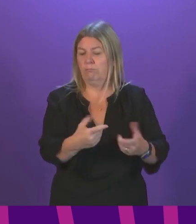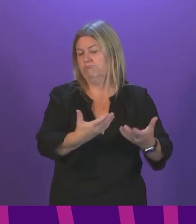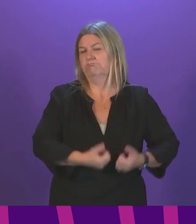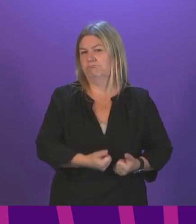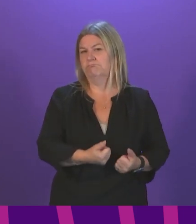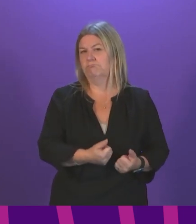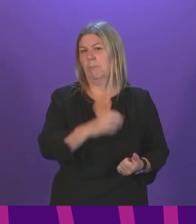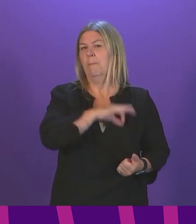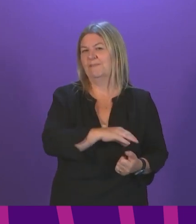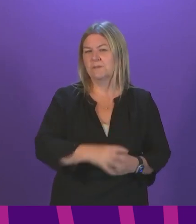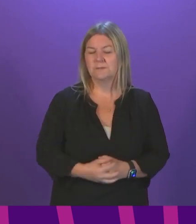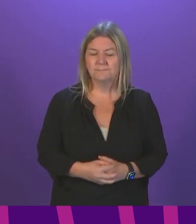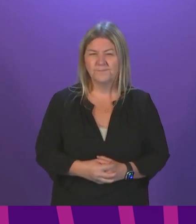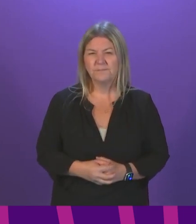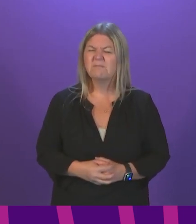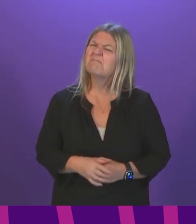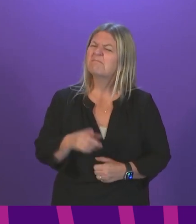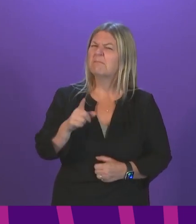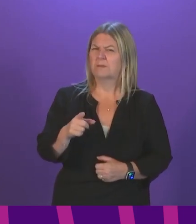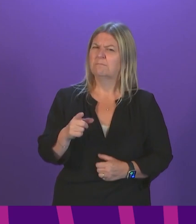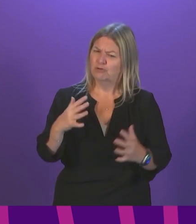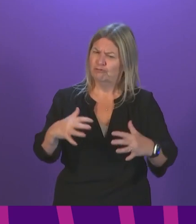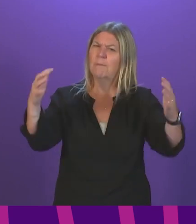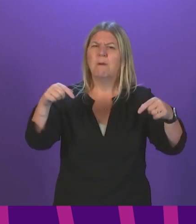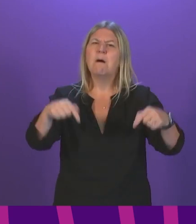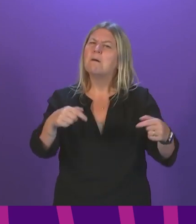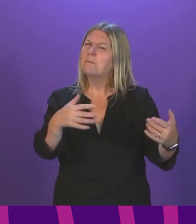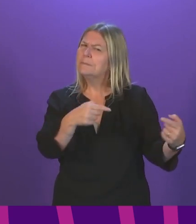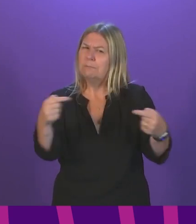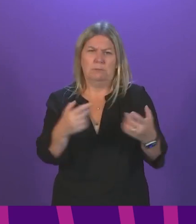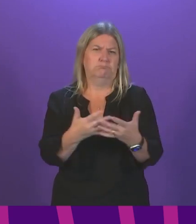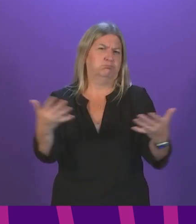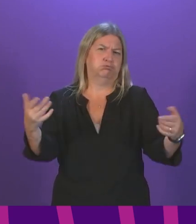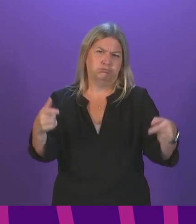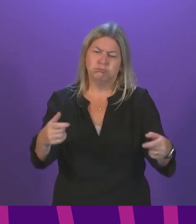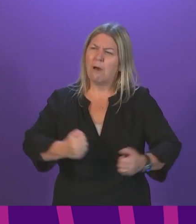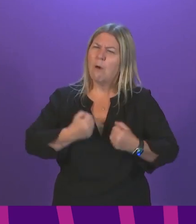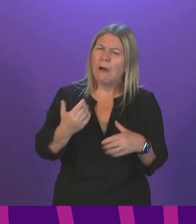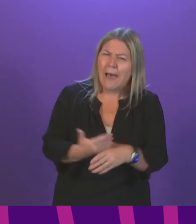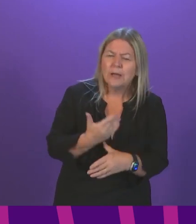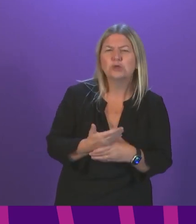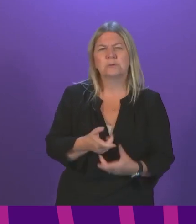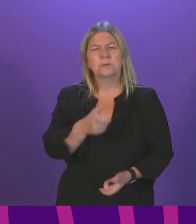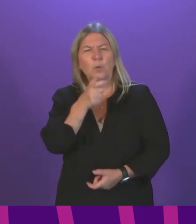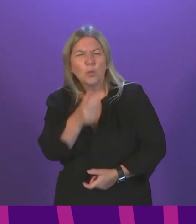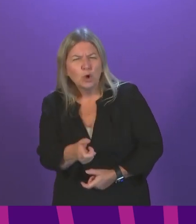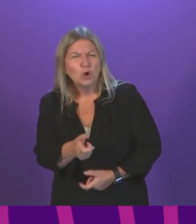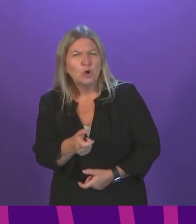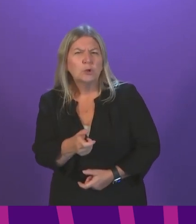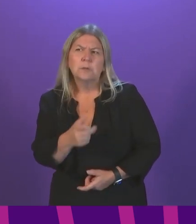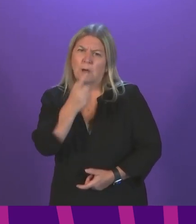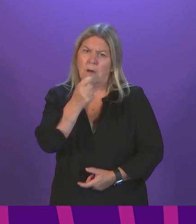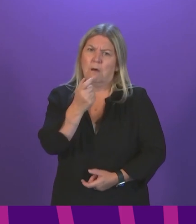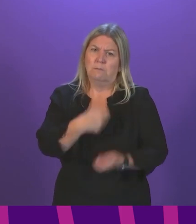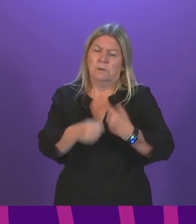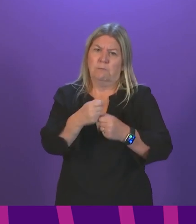There is much debate in this chamber, rightly so. Our actions and words cause reaction in